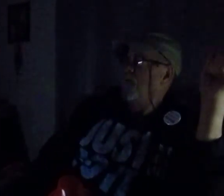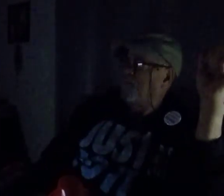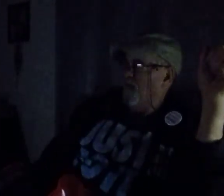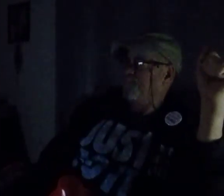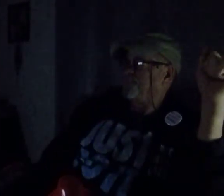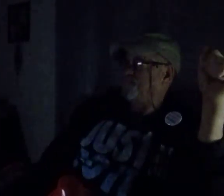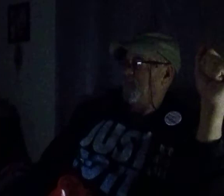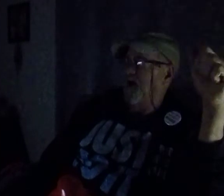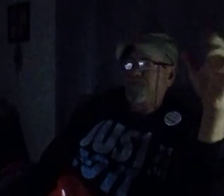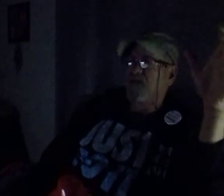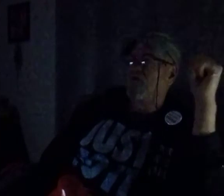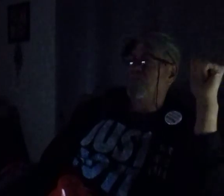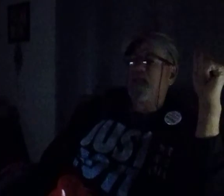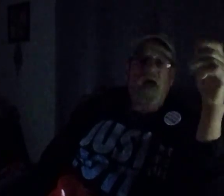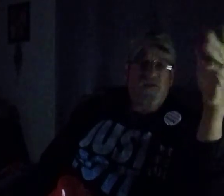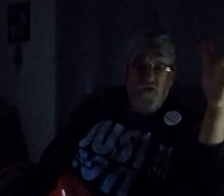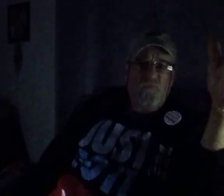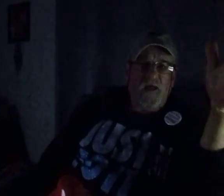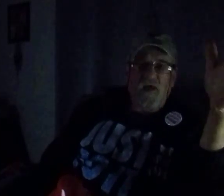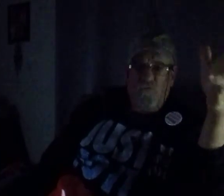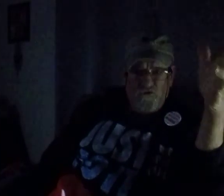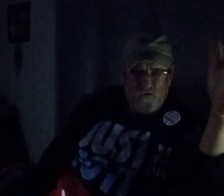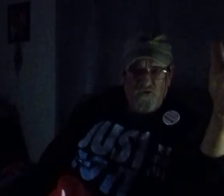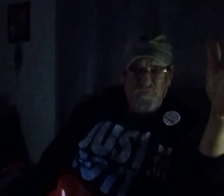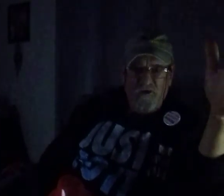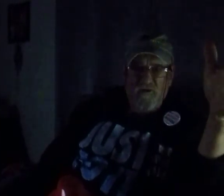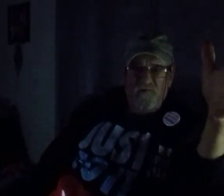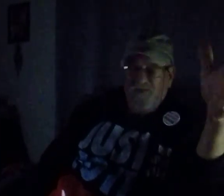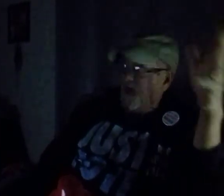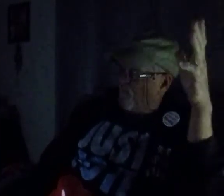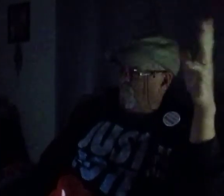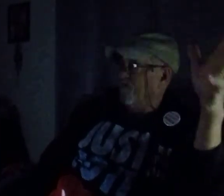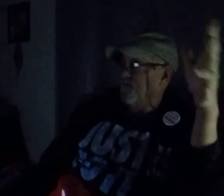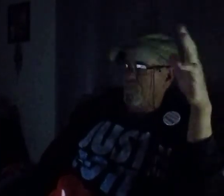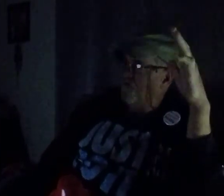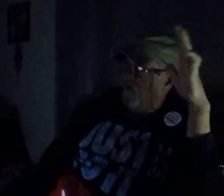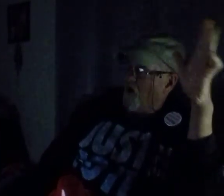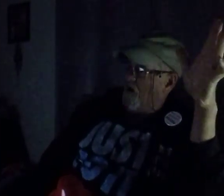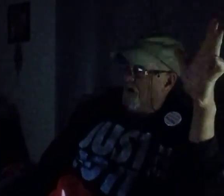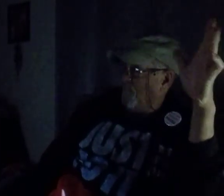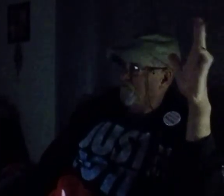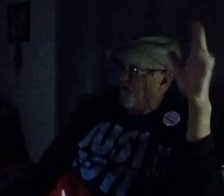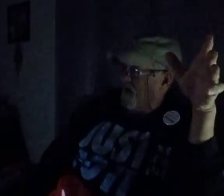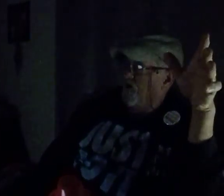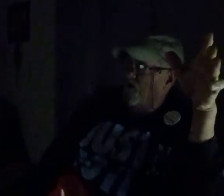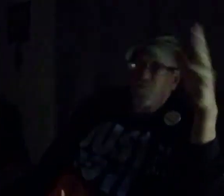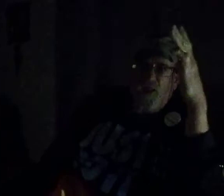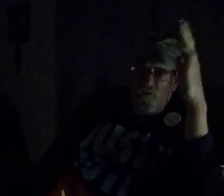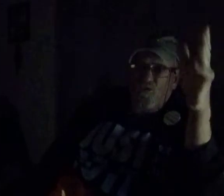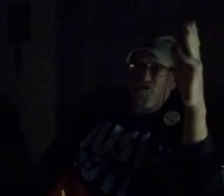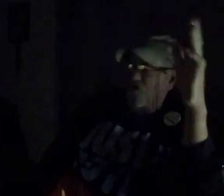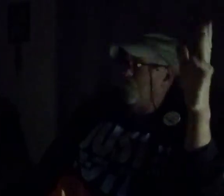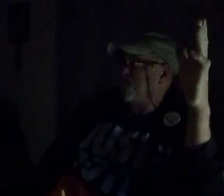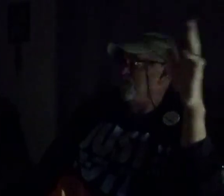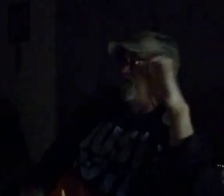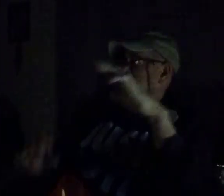But, I did go in, and you know what? It was a good experience. It was. It was long, I was tired, but it was a good experience.